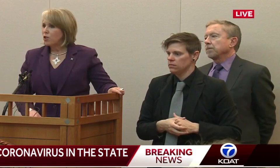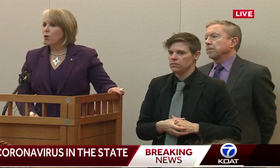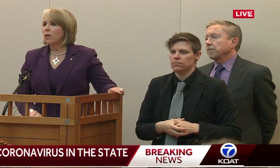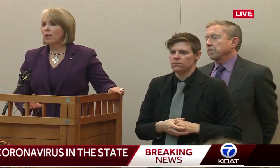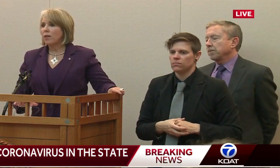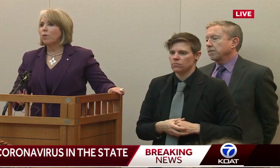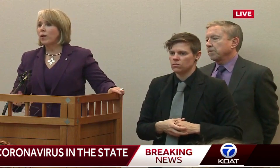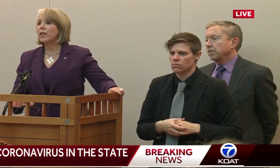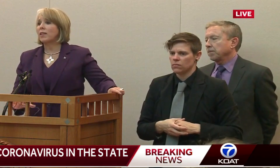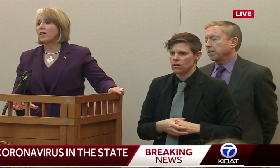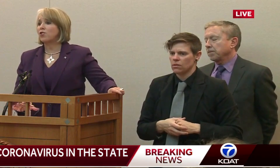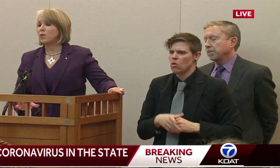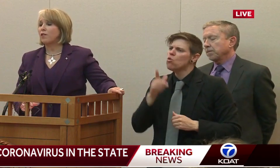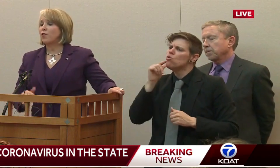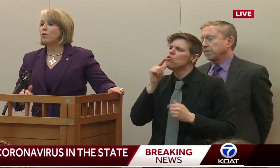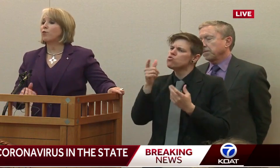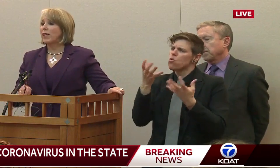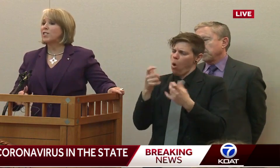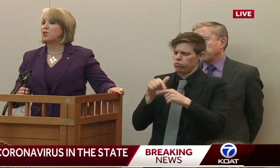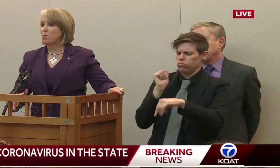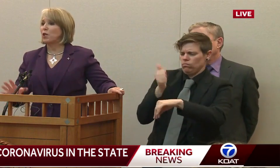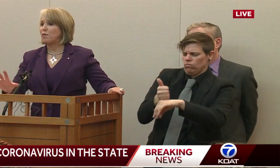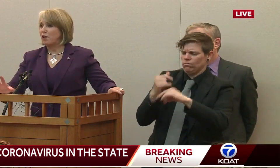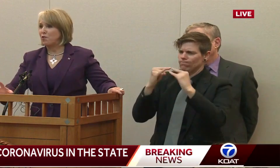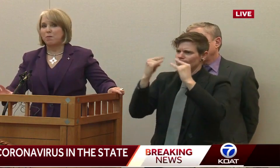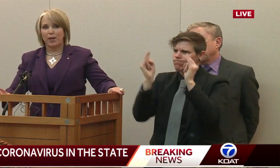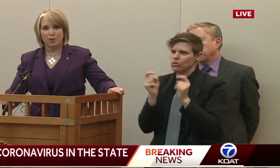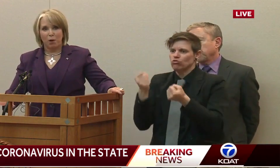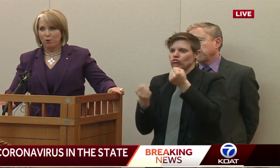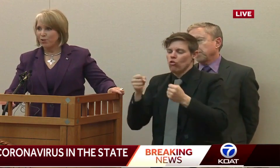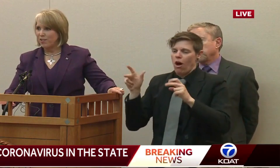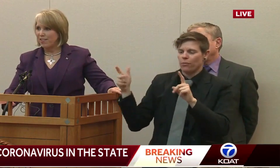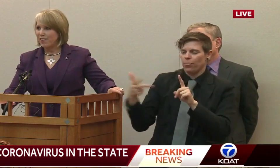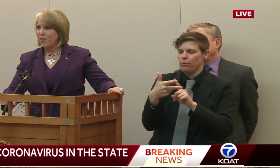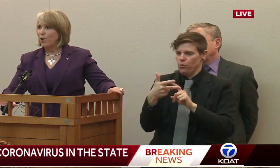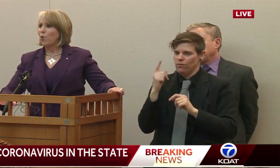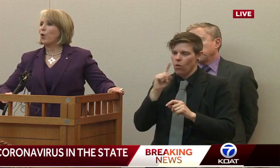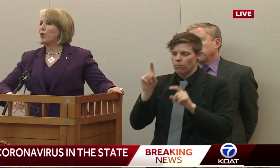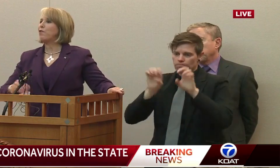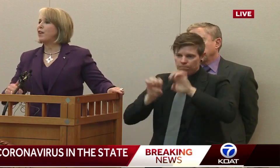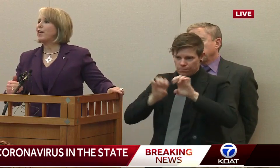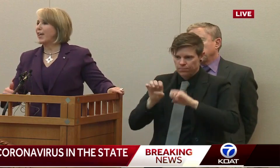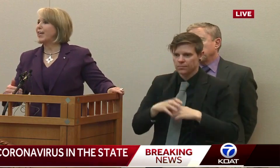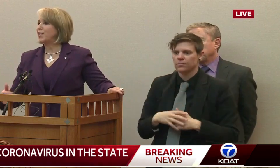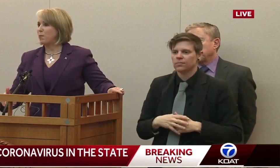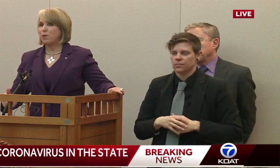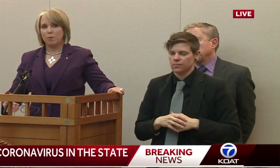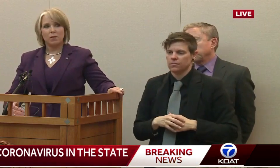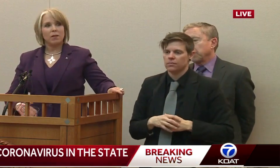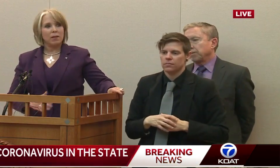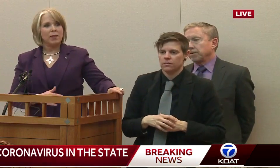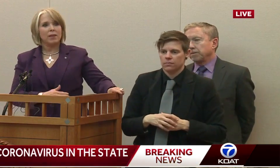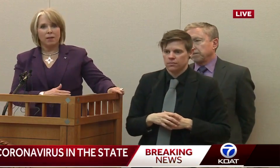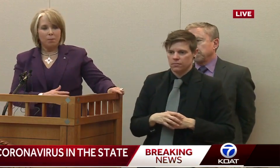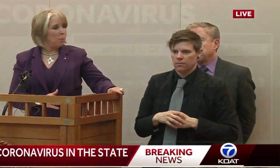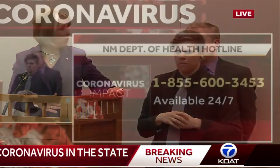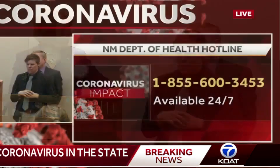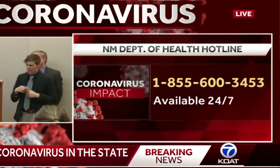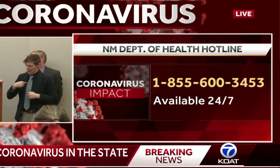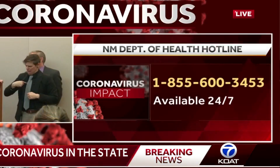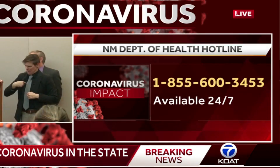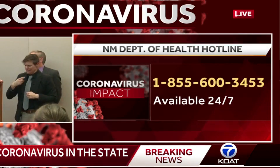using them? So really the issue is if you have reason to believe that you've been exposed or you're feeling any symptoms. Or travel.